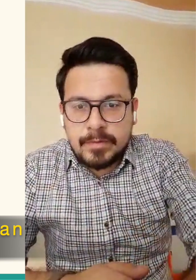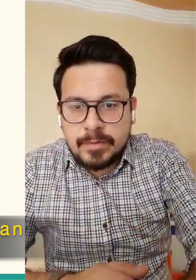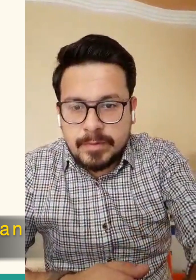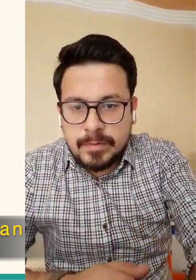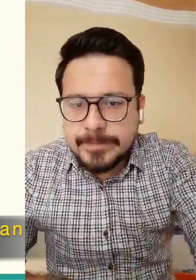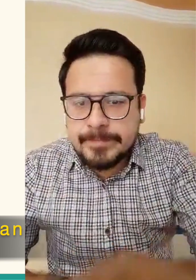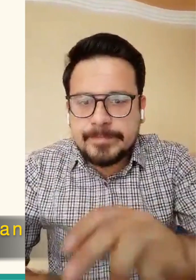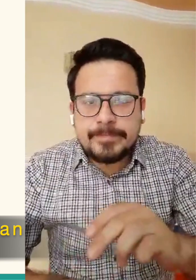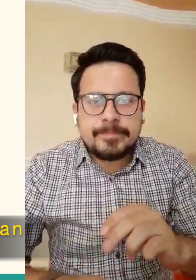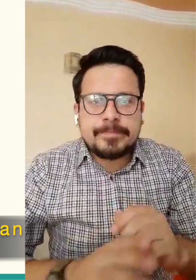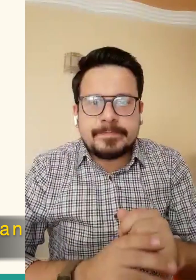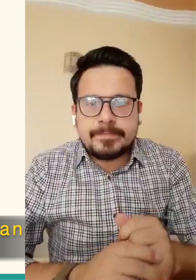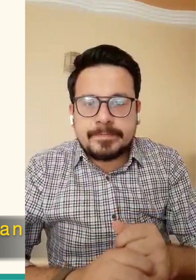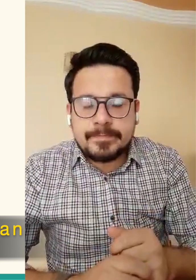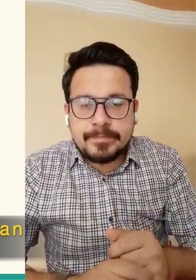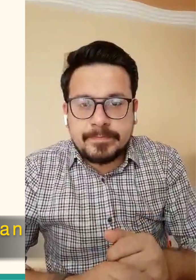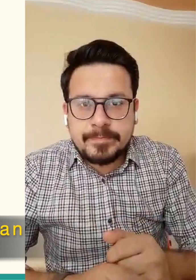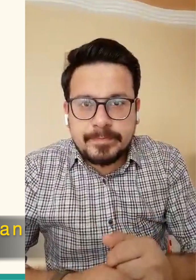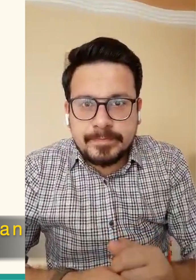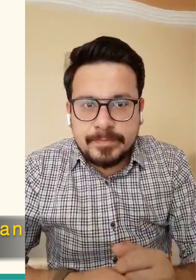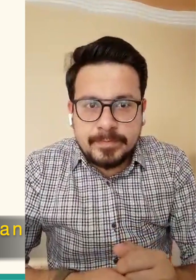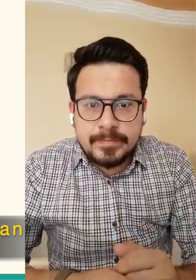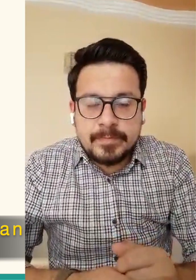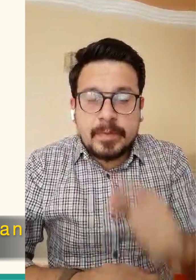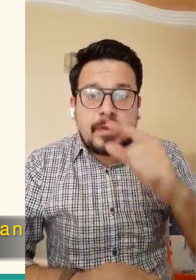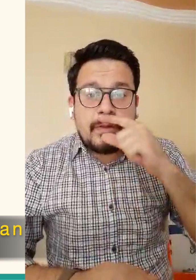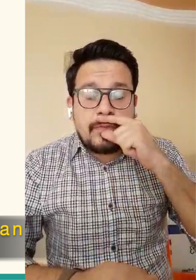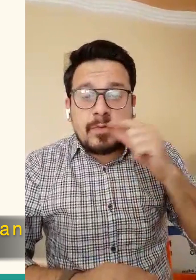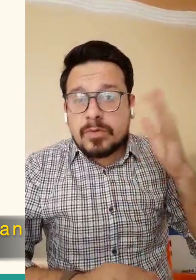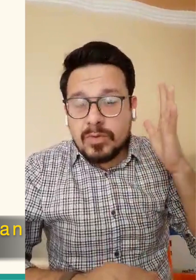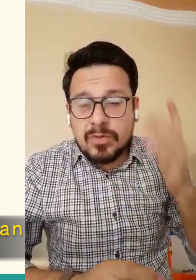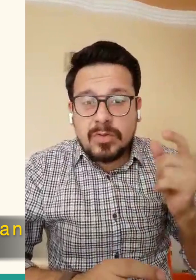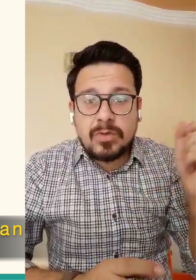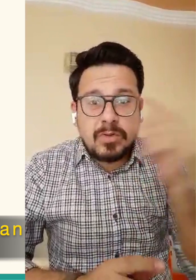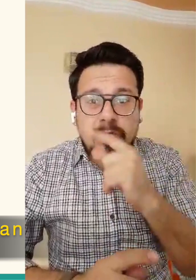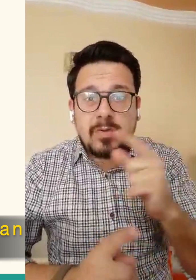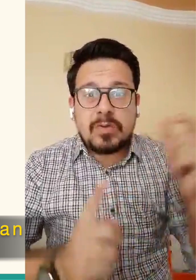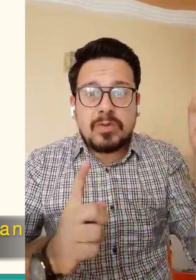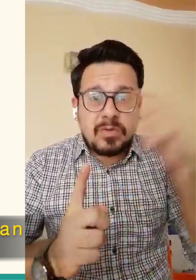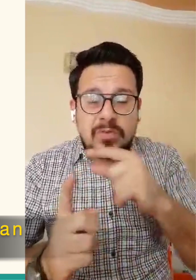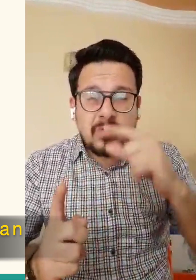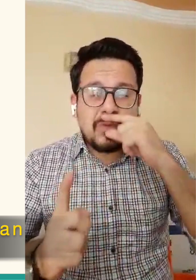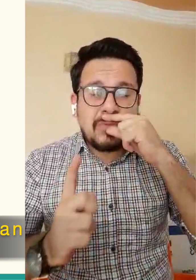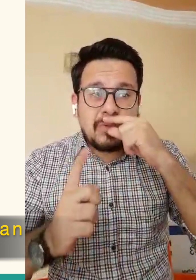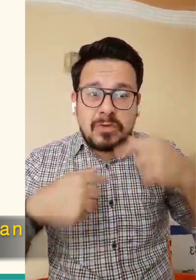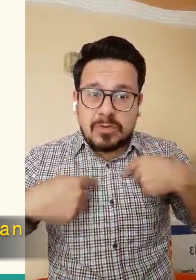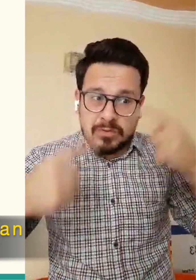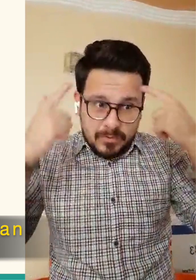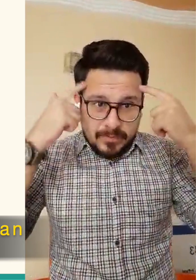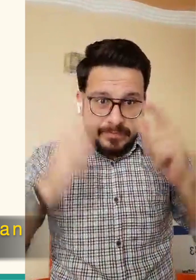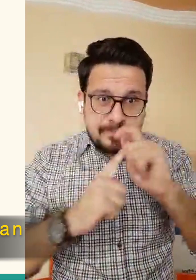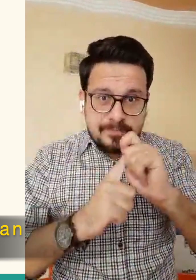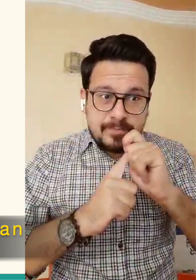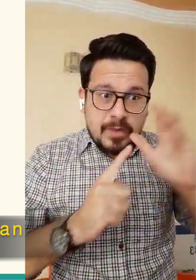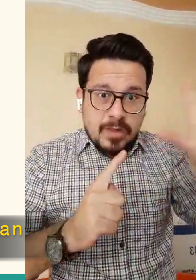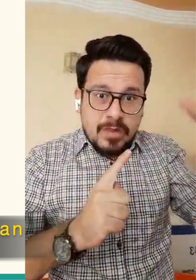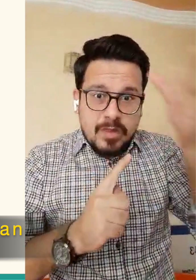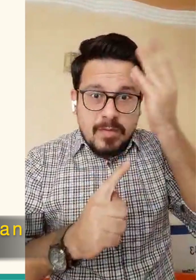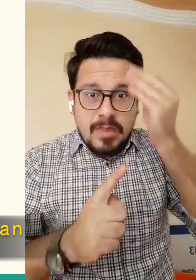Begin now to reflect on portions of the Qur'an to get closer to Allah and